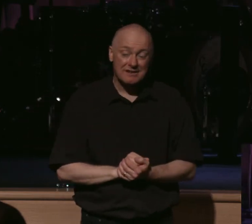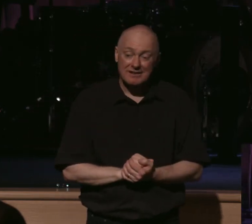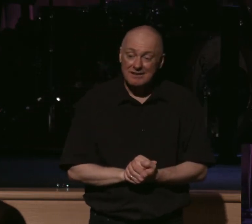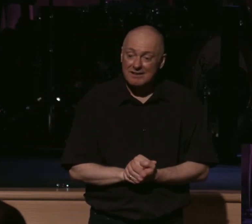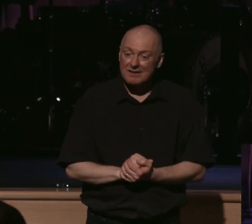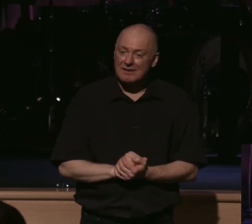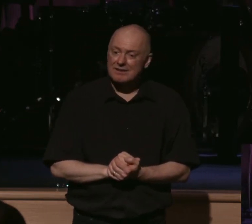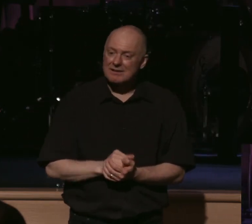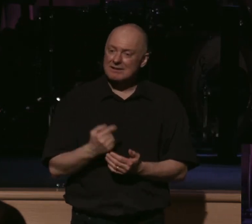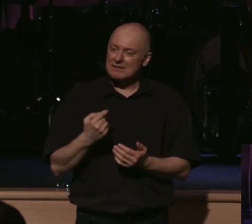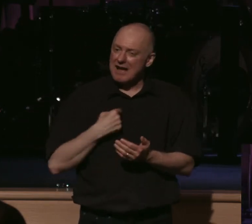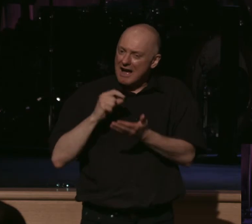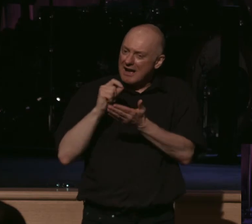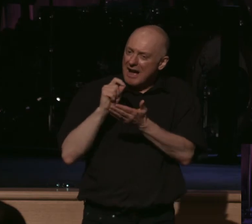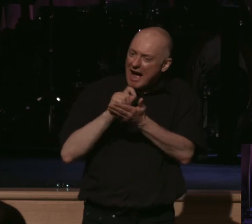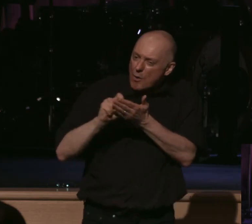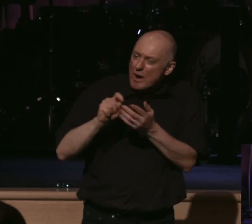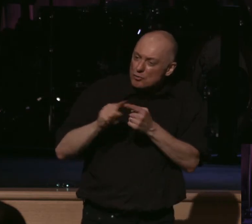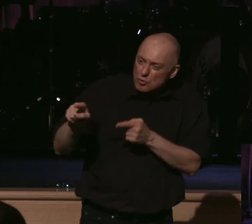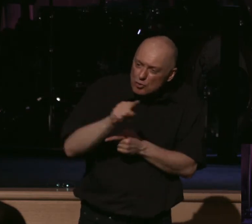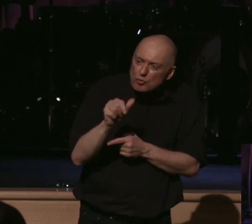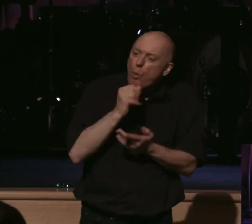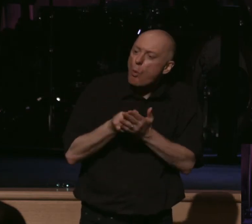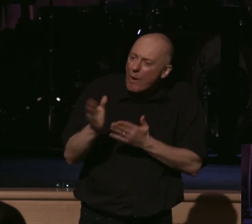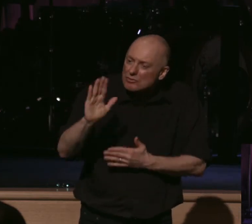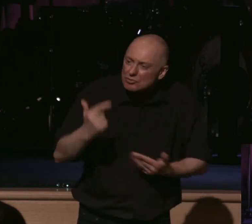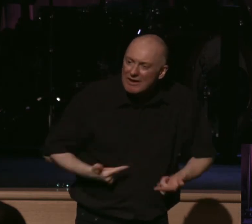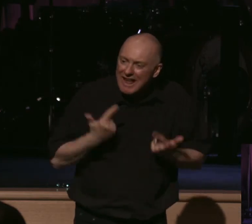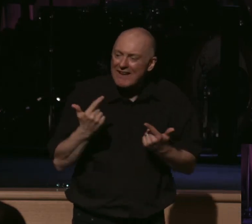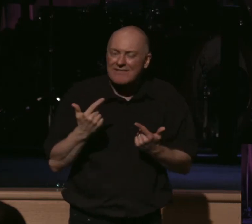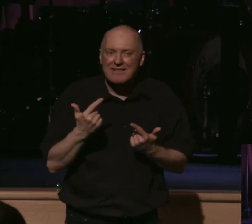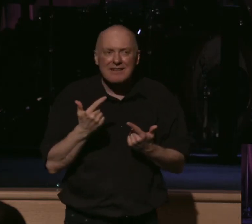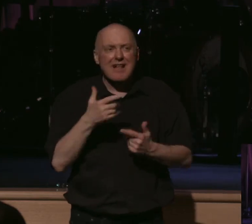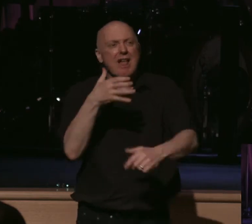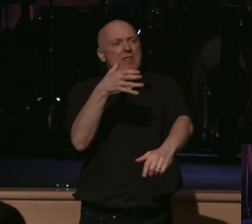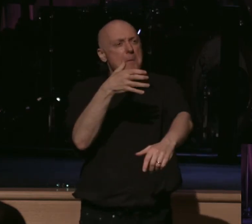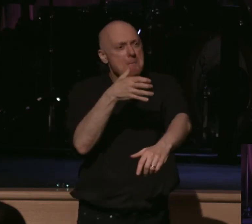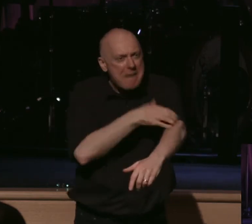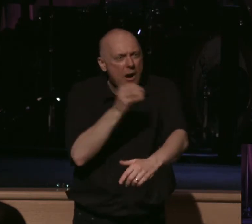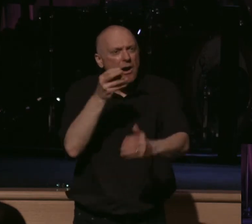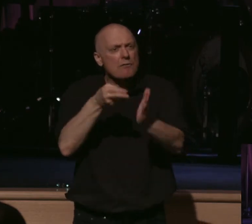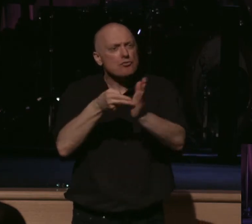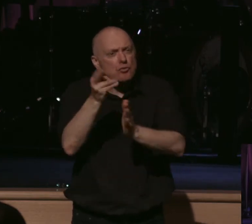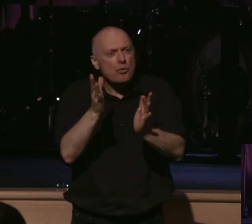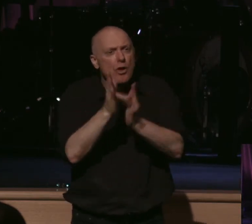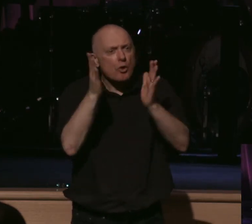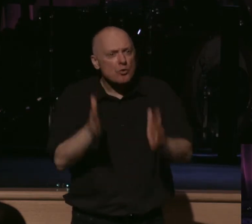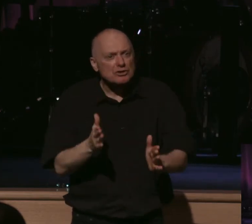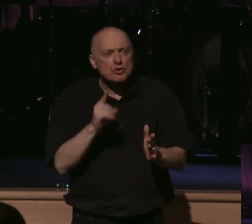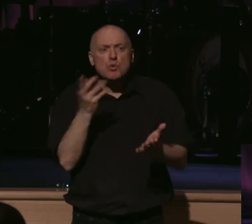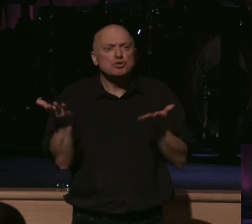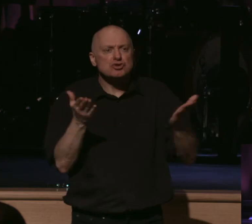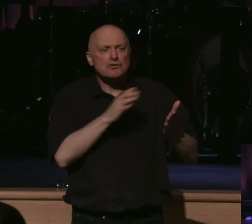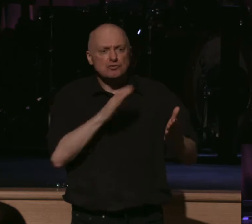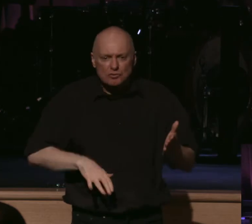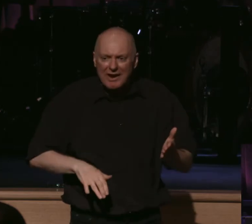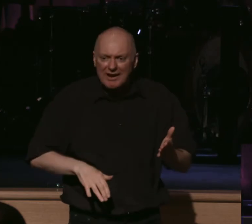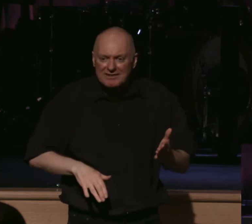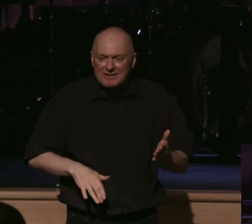Writing that you may not waste yours. Here's the power of the truth of a Christian serving Christ and losing their